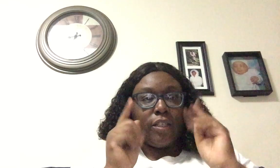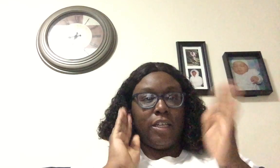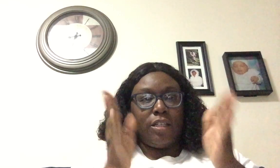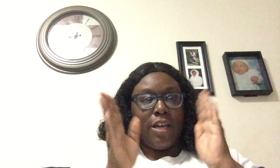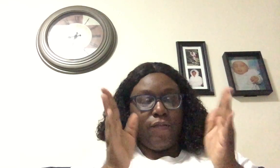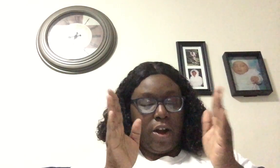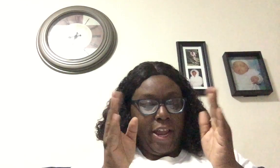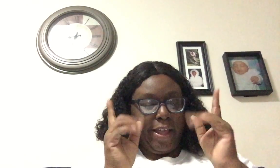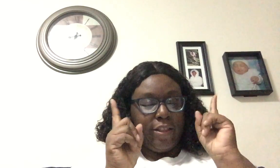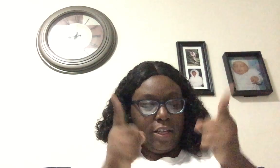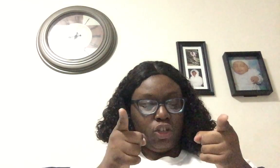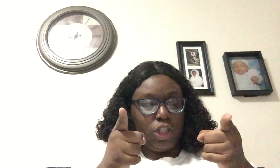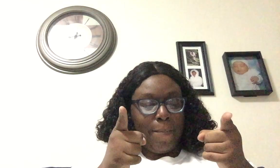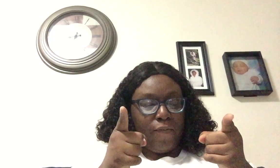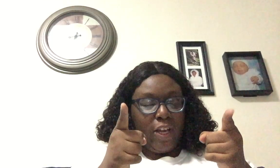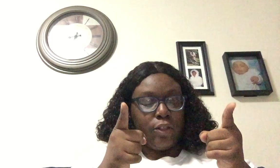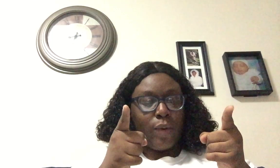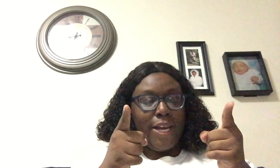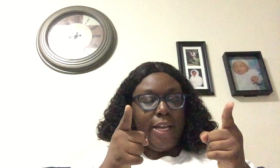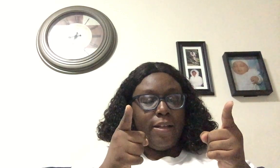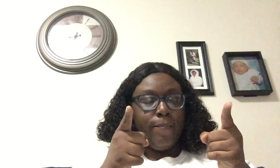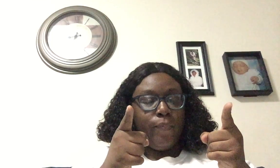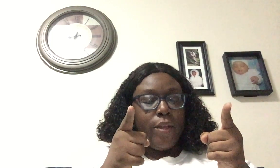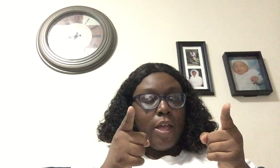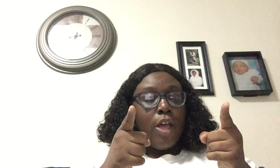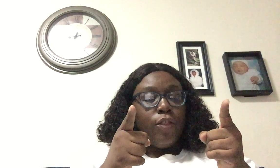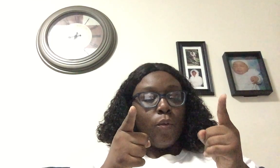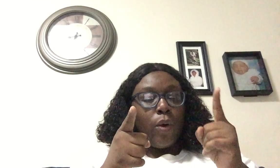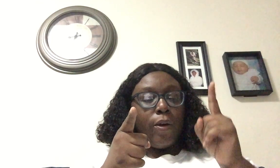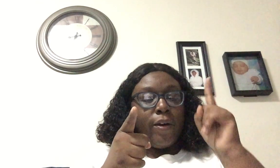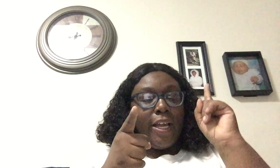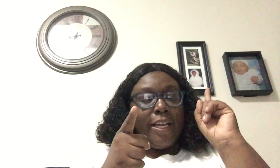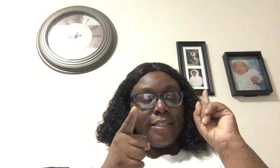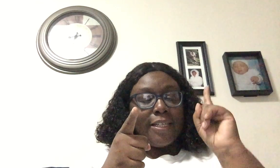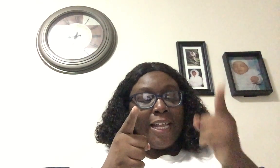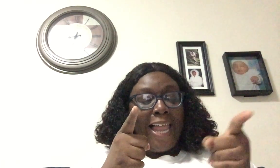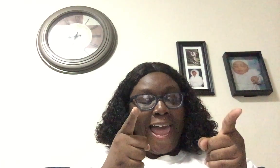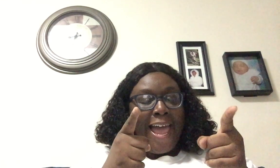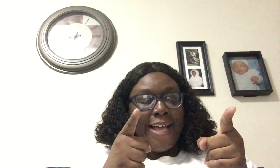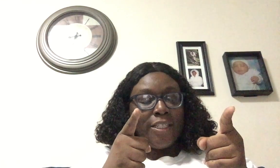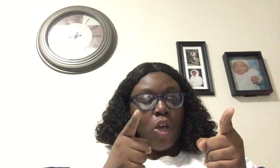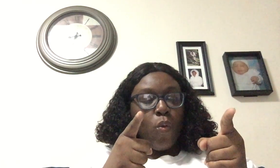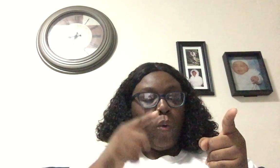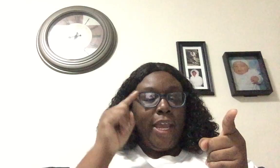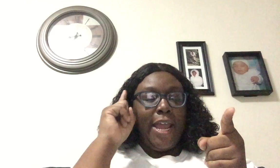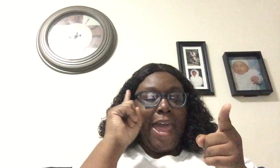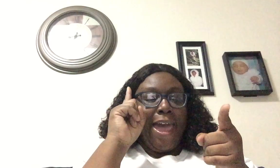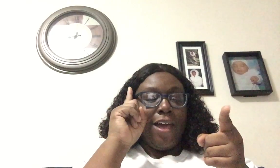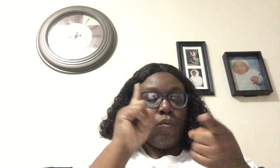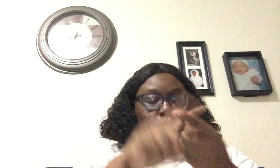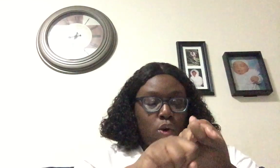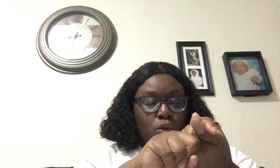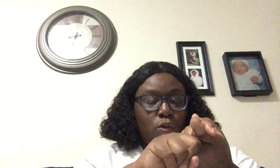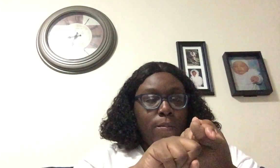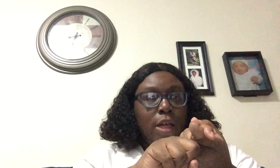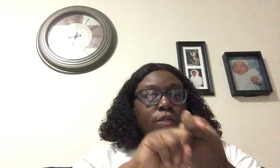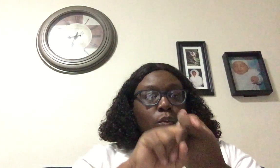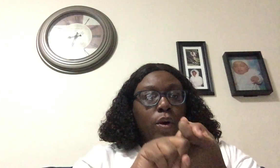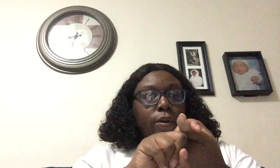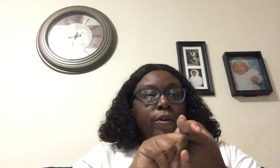instead of our hand. Get your chopping fingers ready. The word is class. We add room. The word